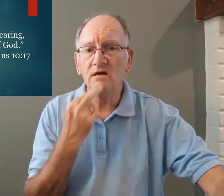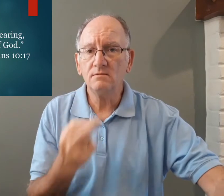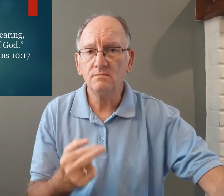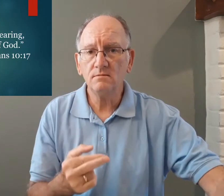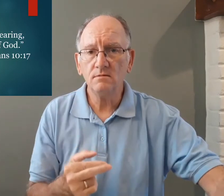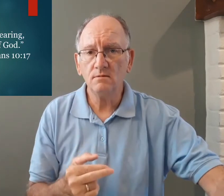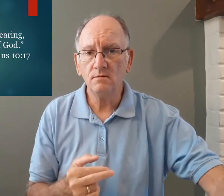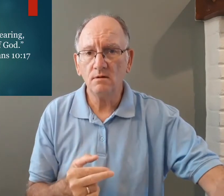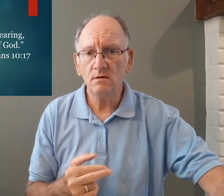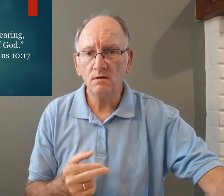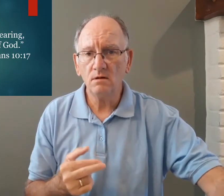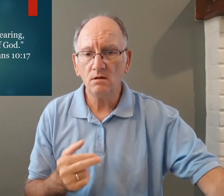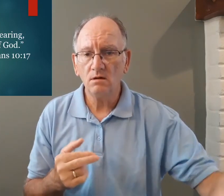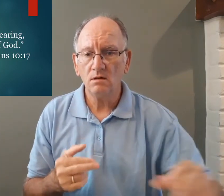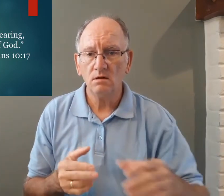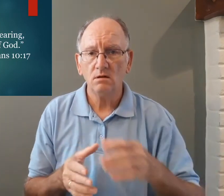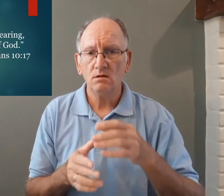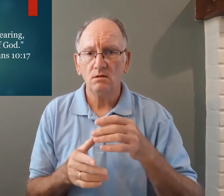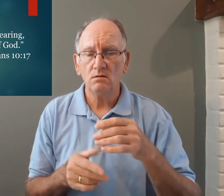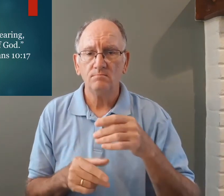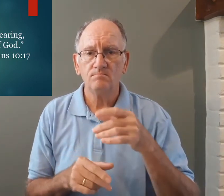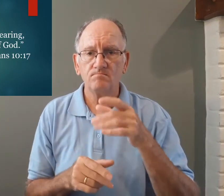Romans chapter 10 verse 17